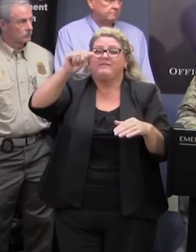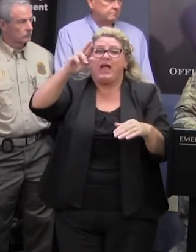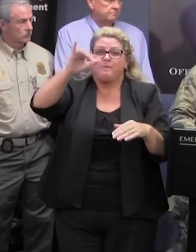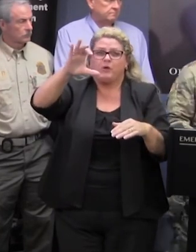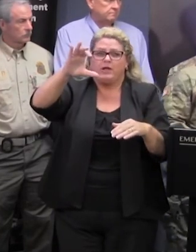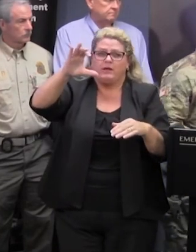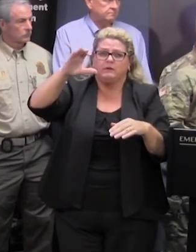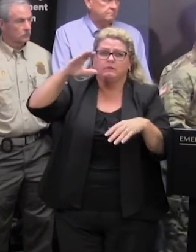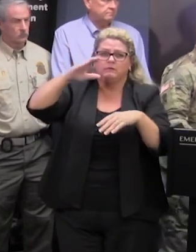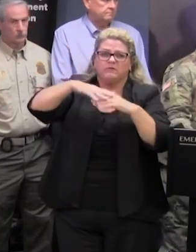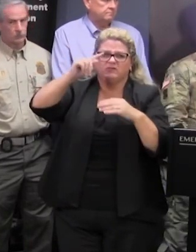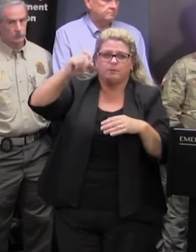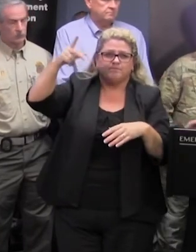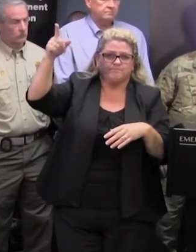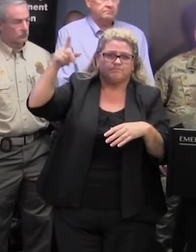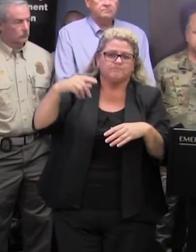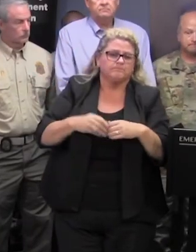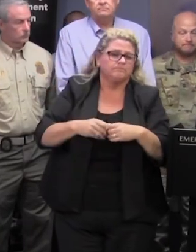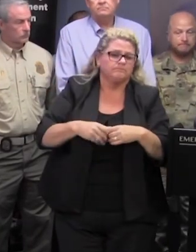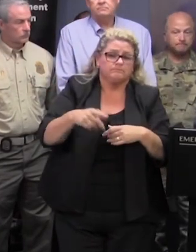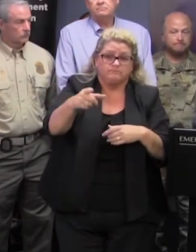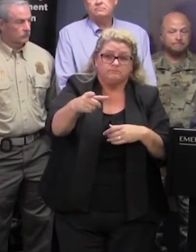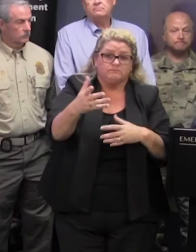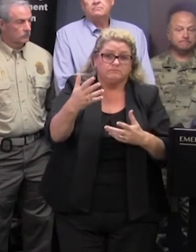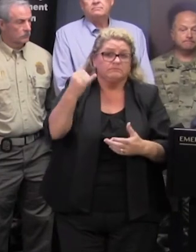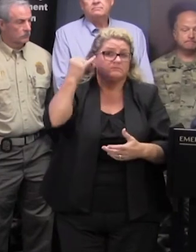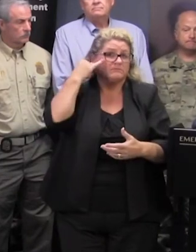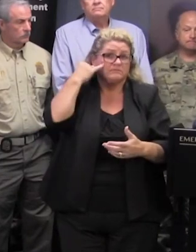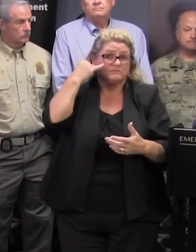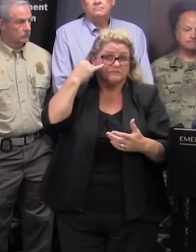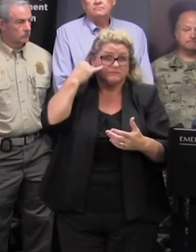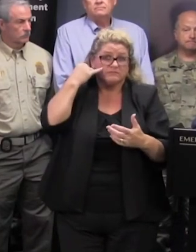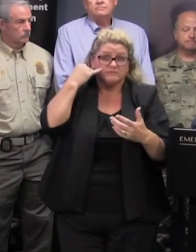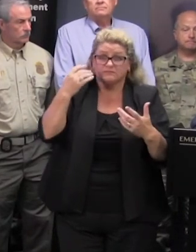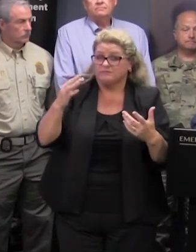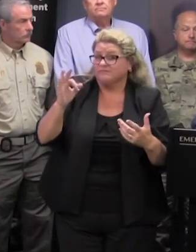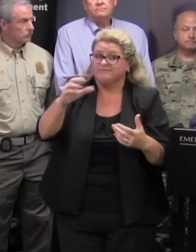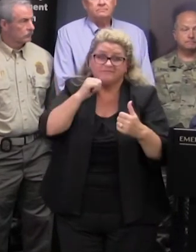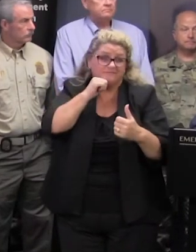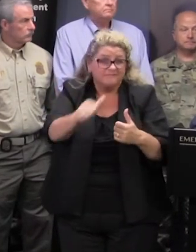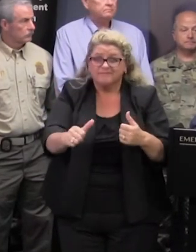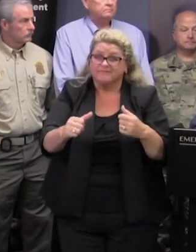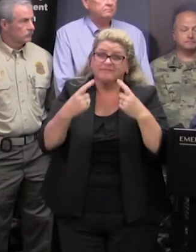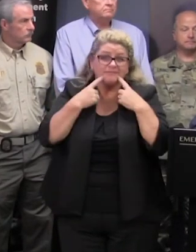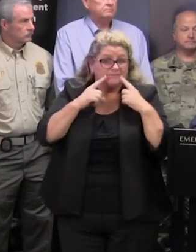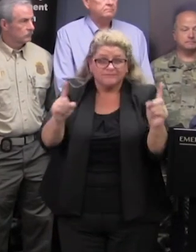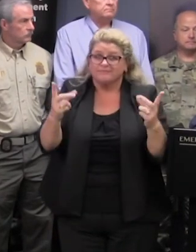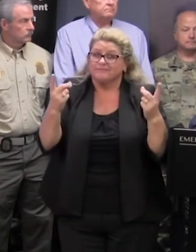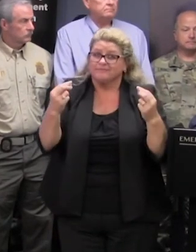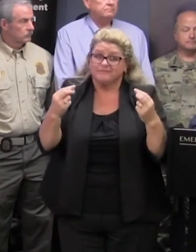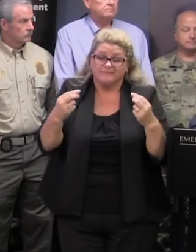what might your concerns be if that if all those preparations don't work well of course we have